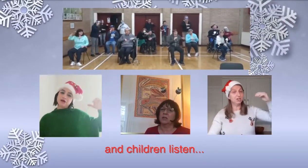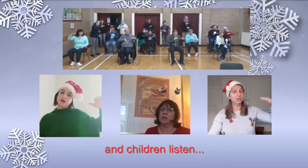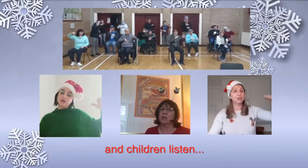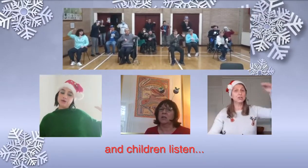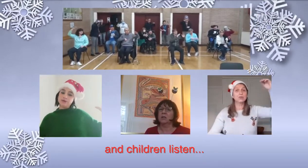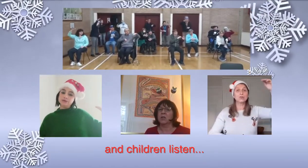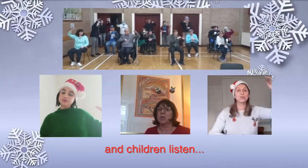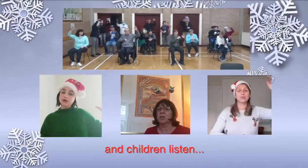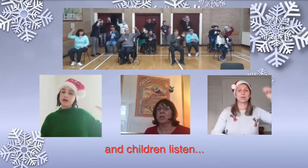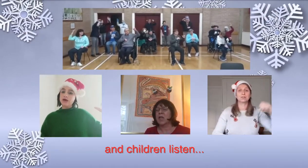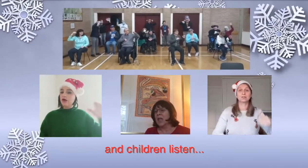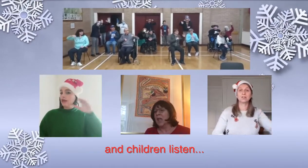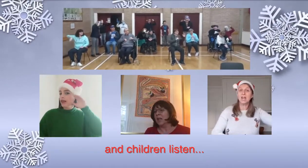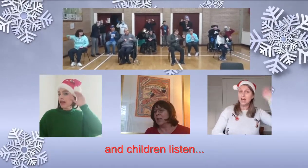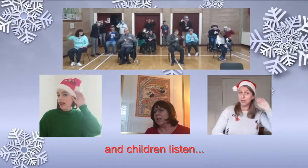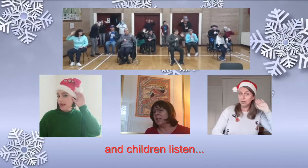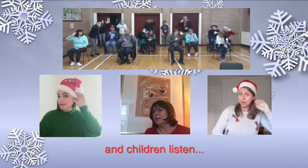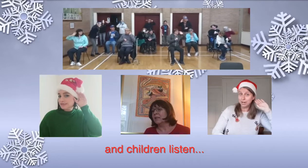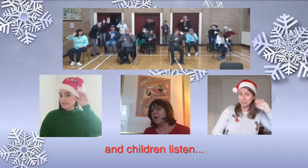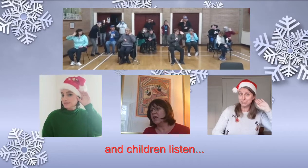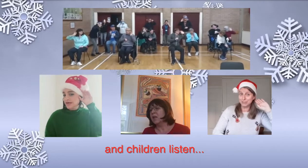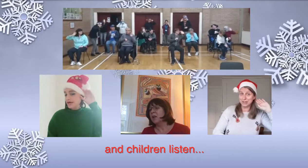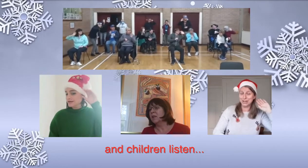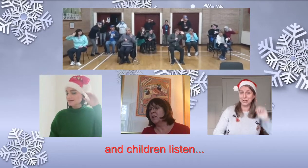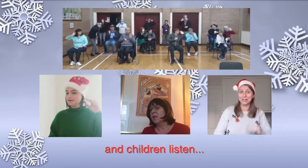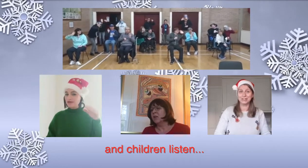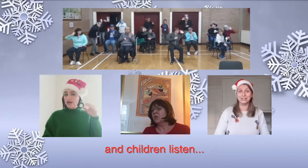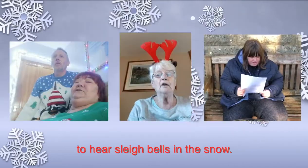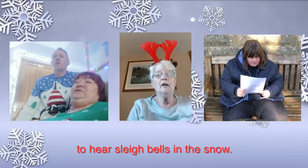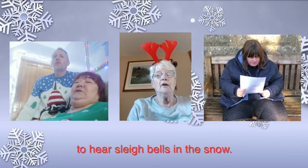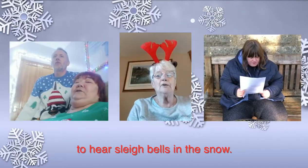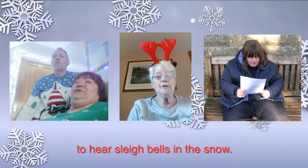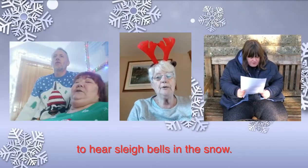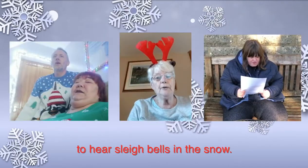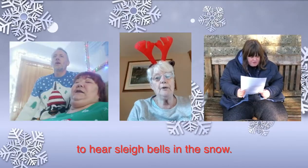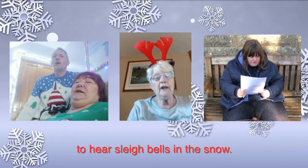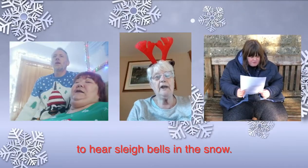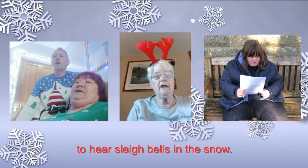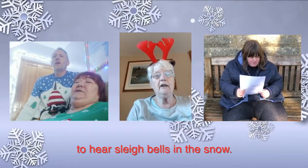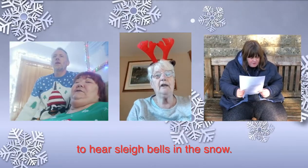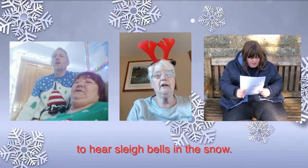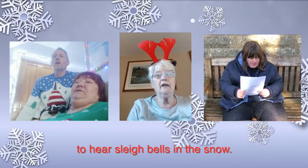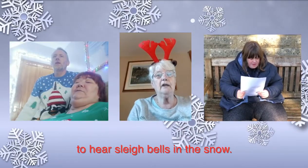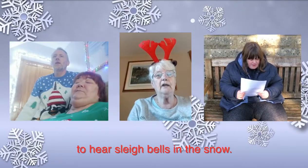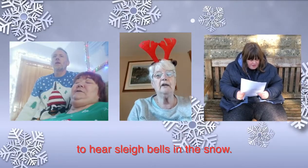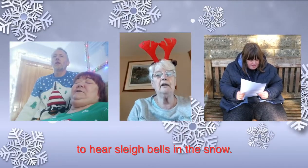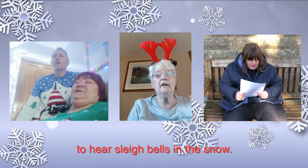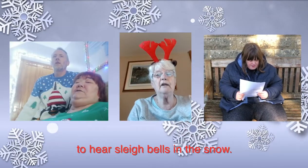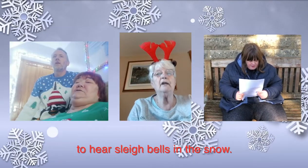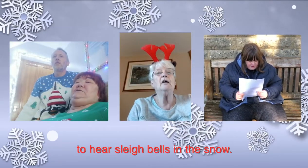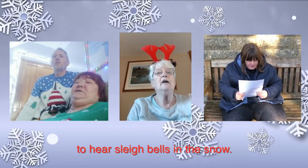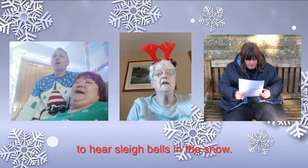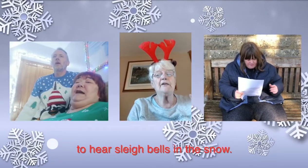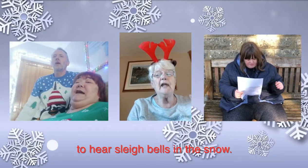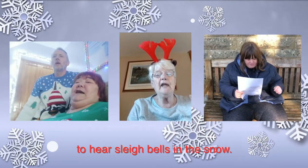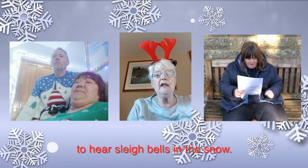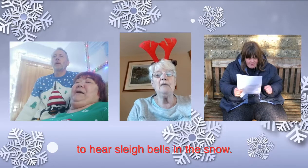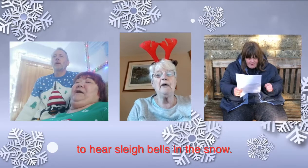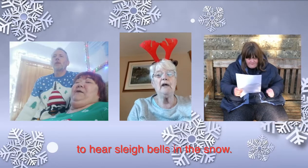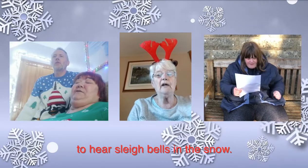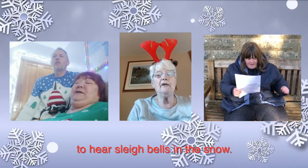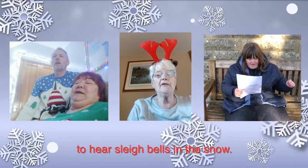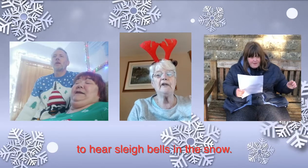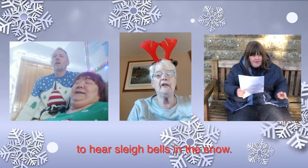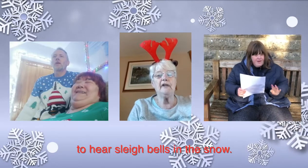children listen And hear if they